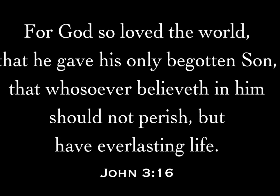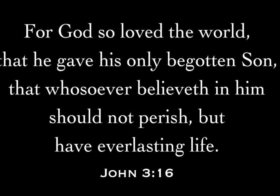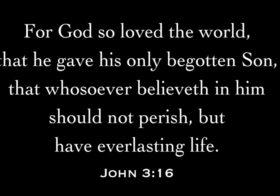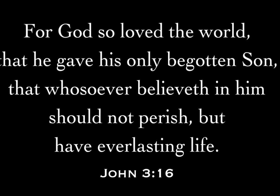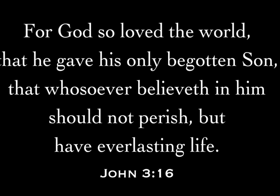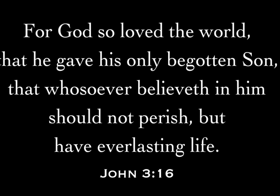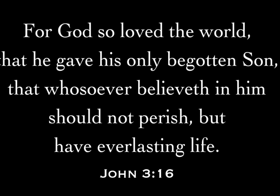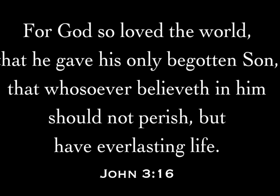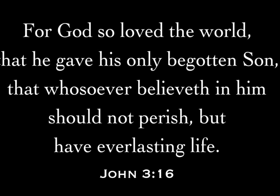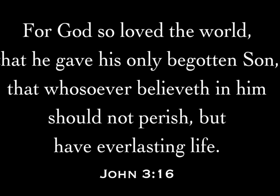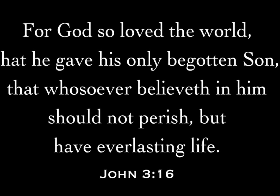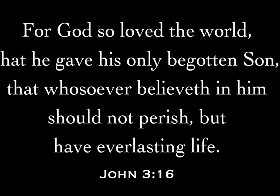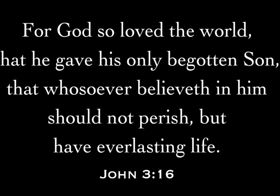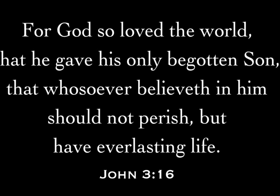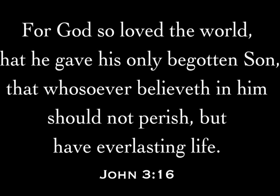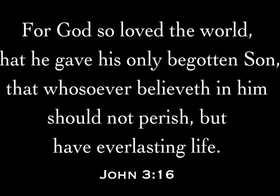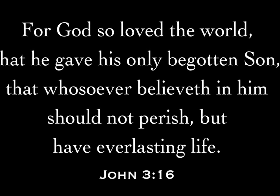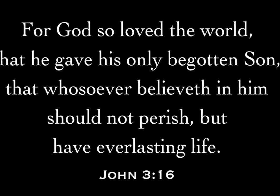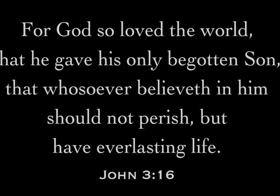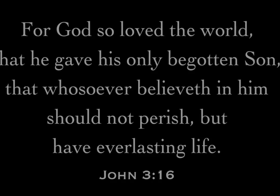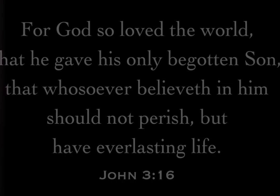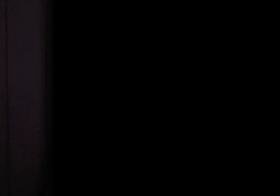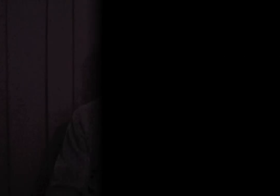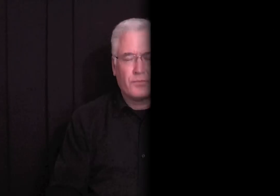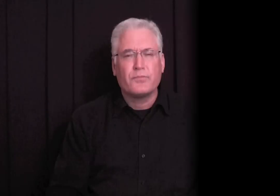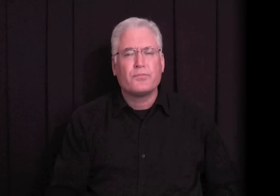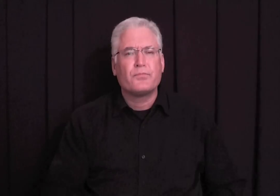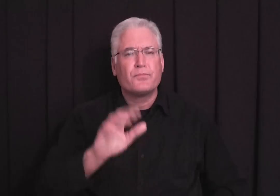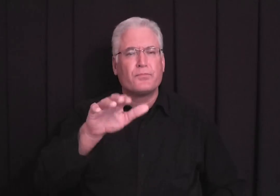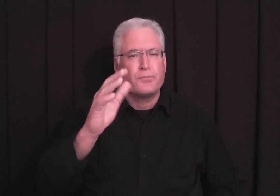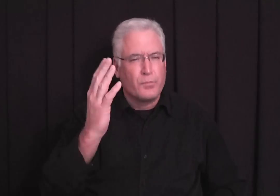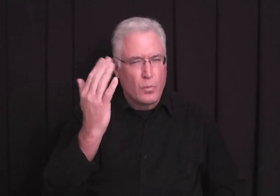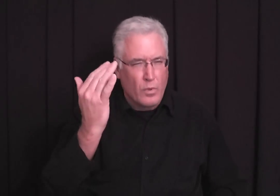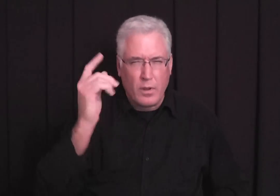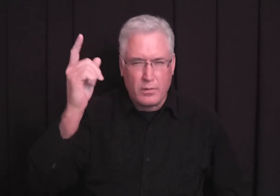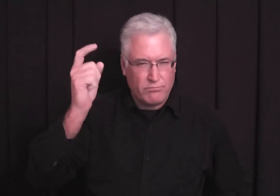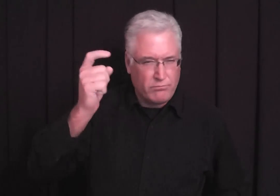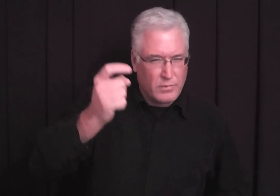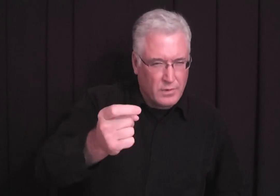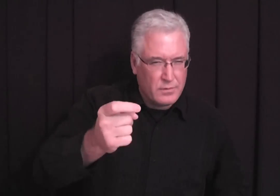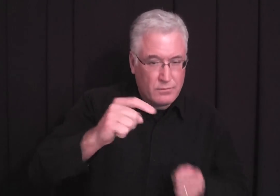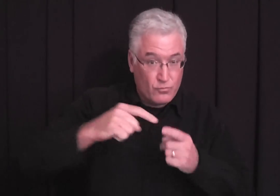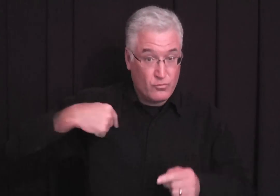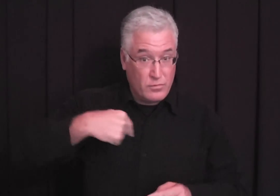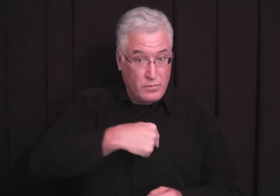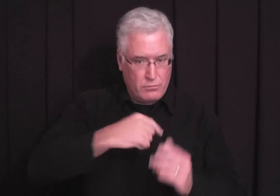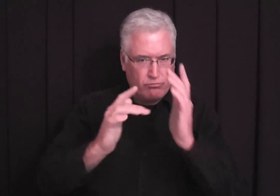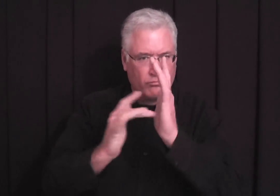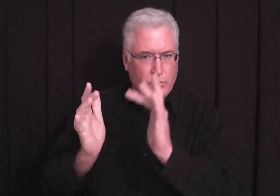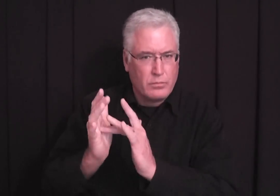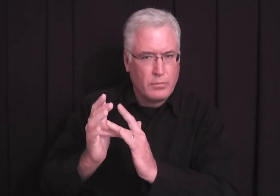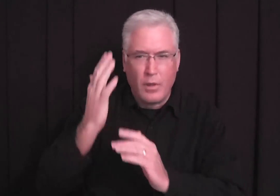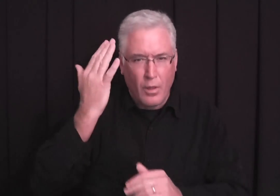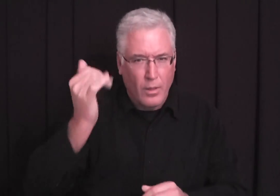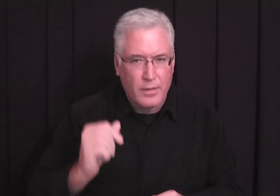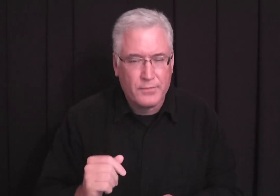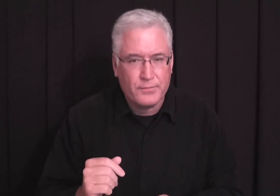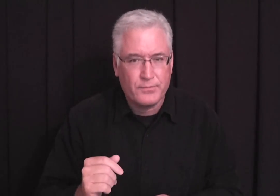believeth in Him should not perish, but have everlasting life. Why did God gift us Jesus?